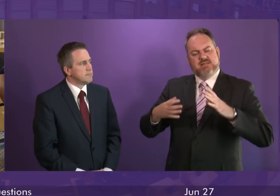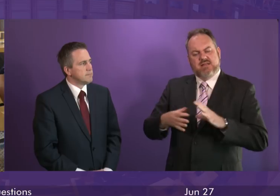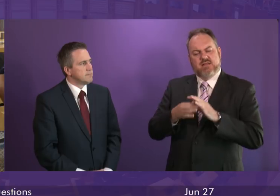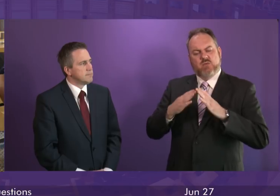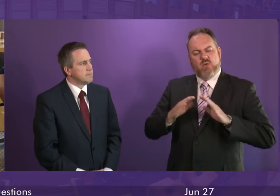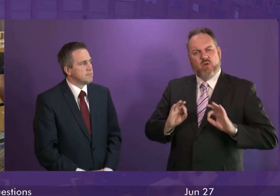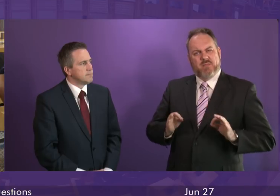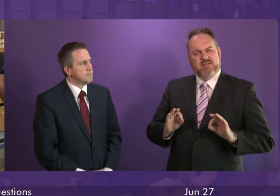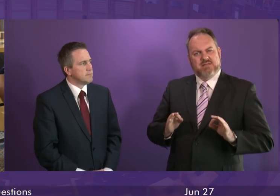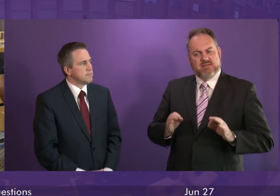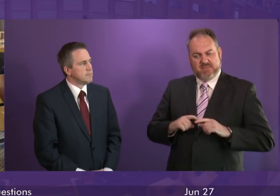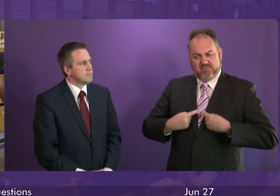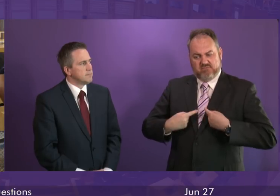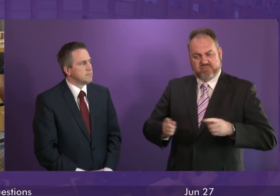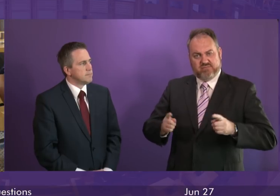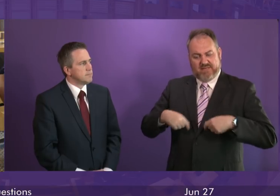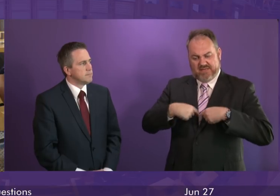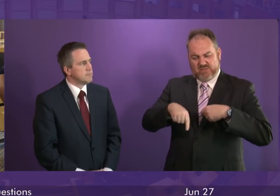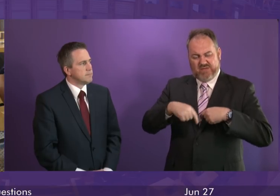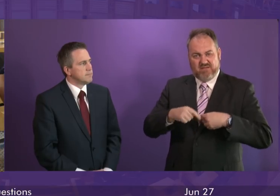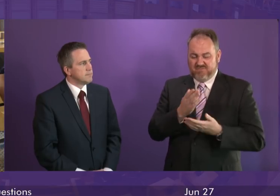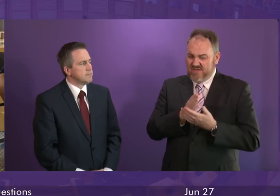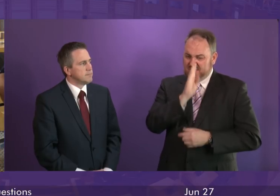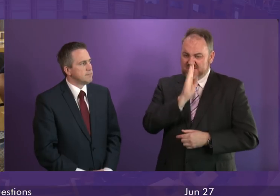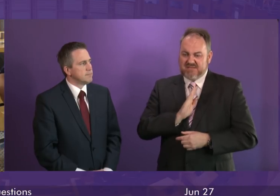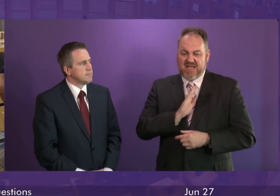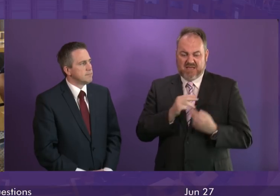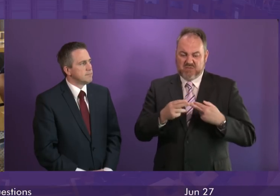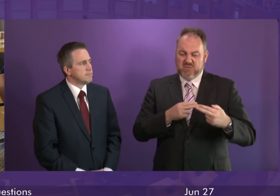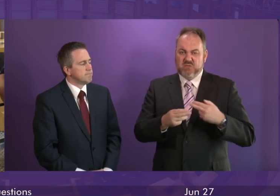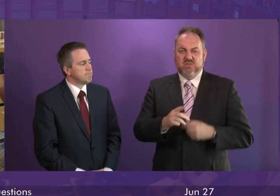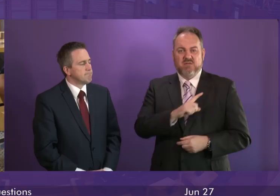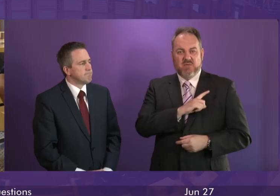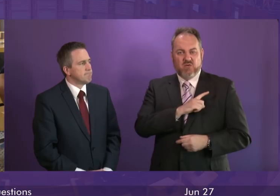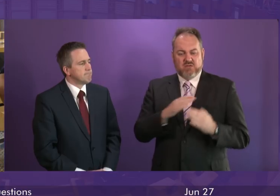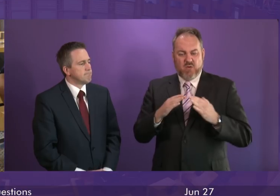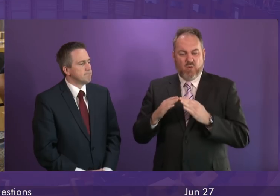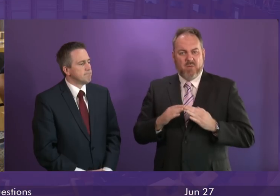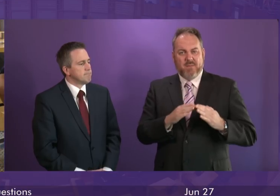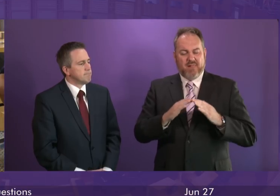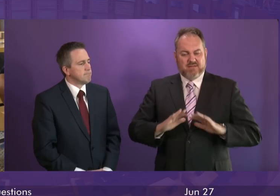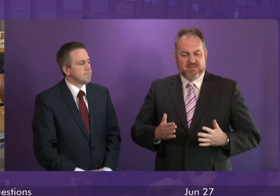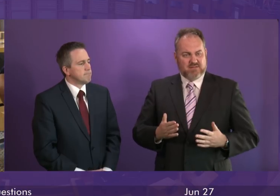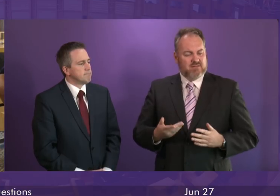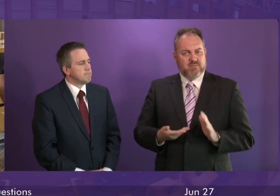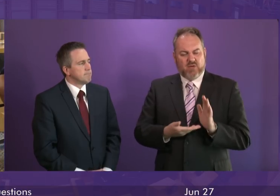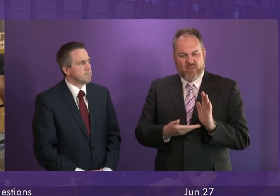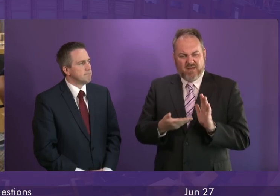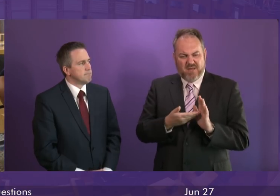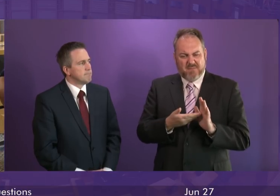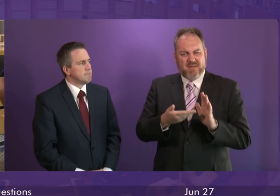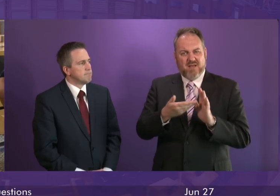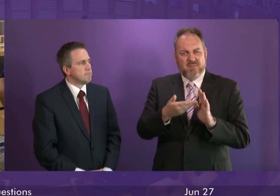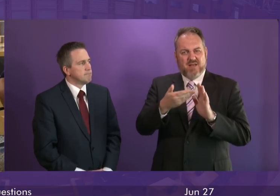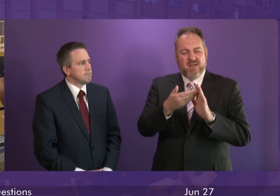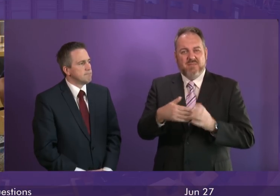week and they make for pretty grim reading. Homelessness has gone up across almost every indicator in the last year. There's